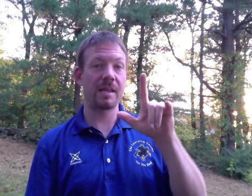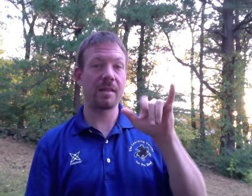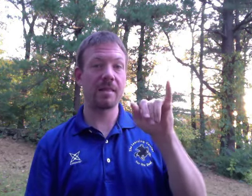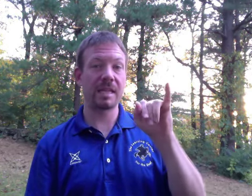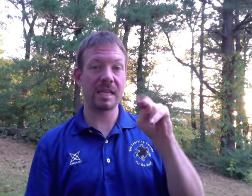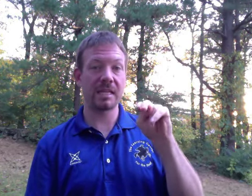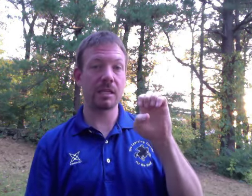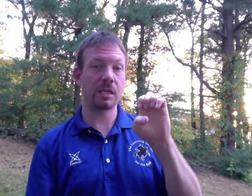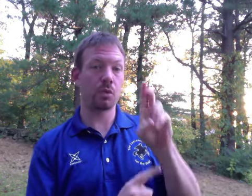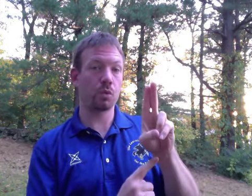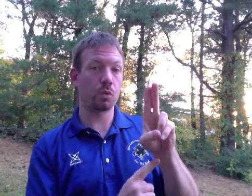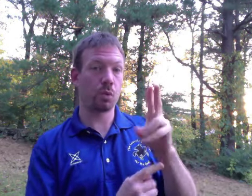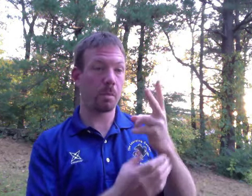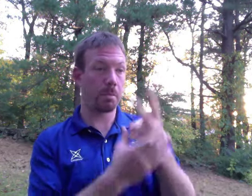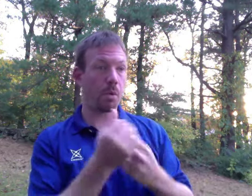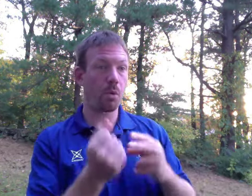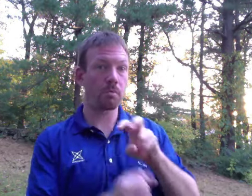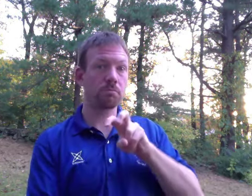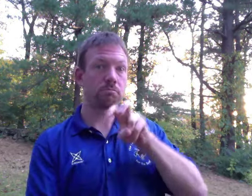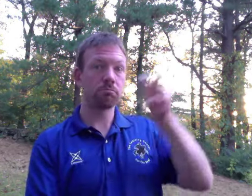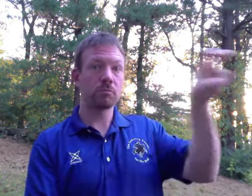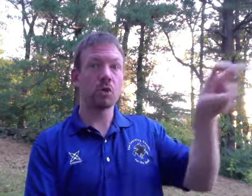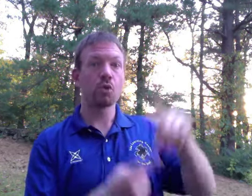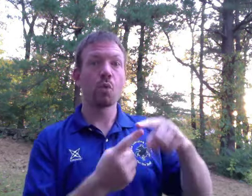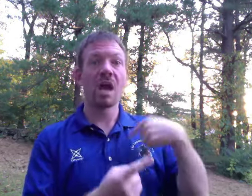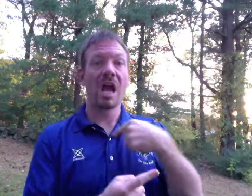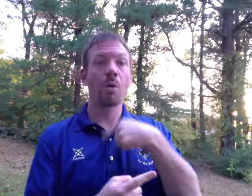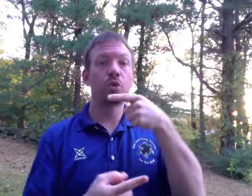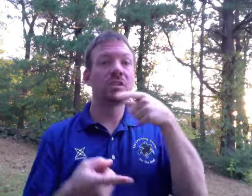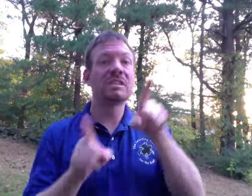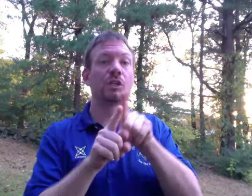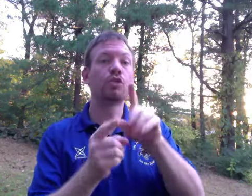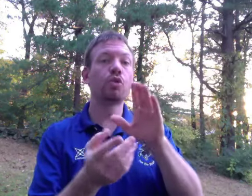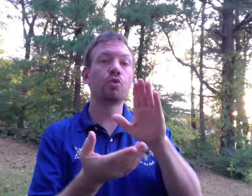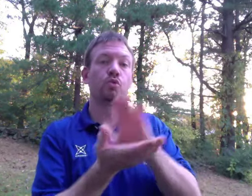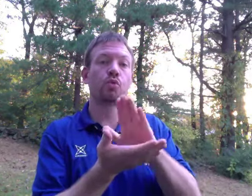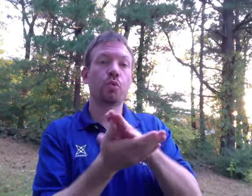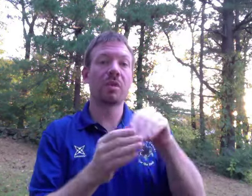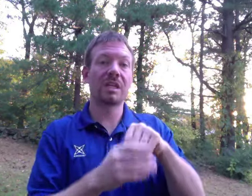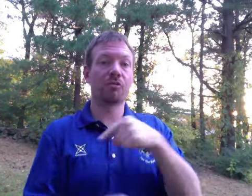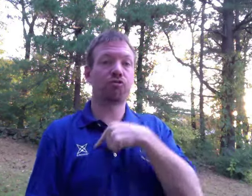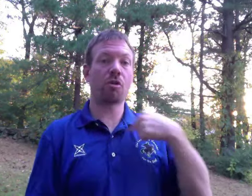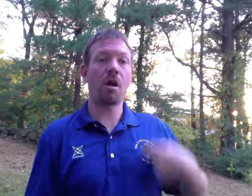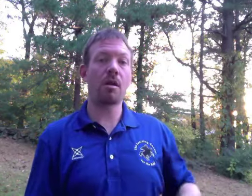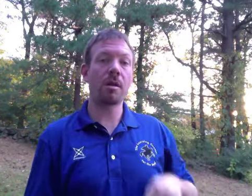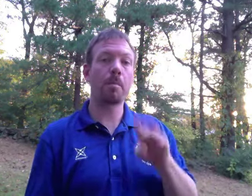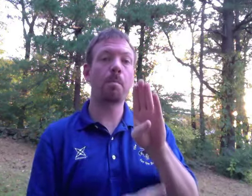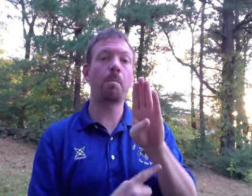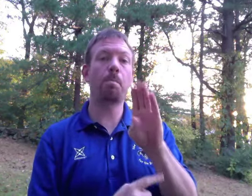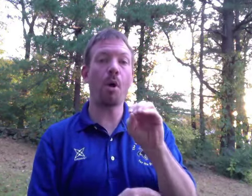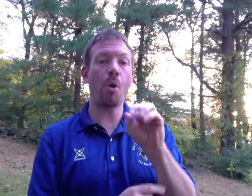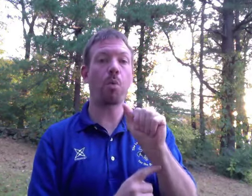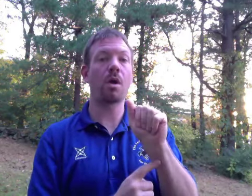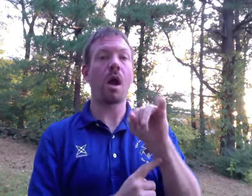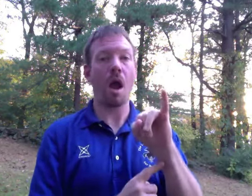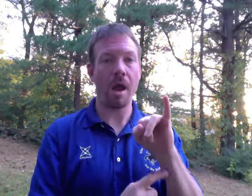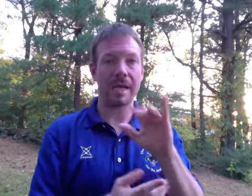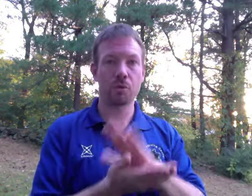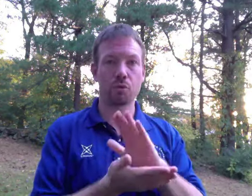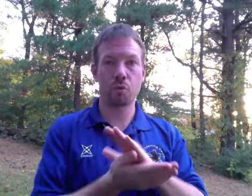went on a trip to visit our sister school in China, the Boai School for